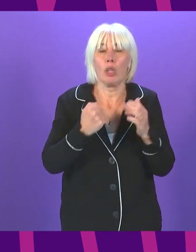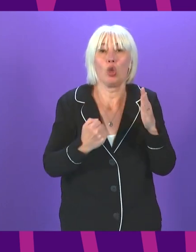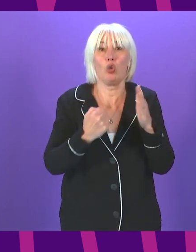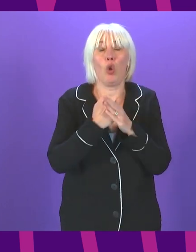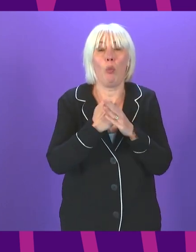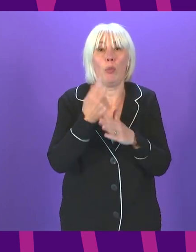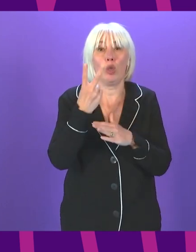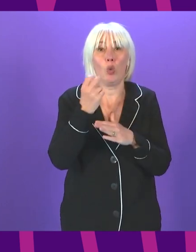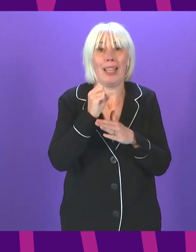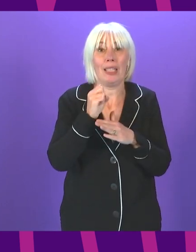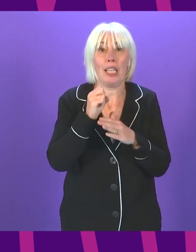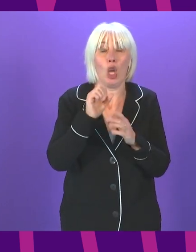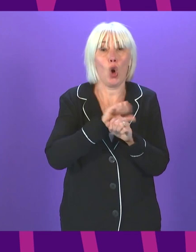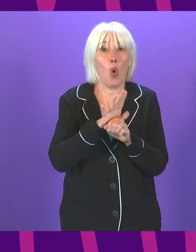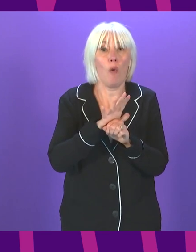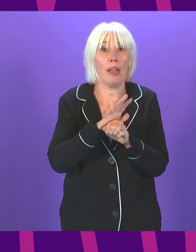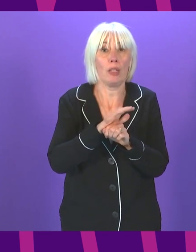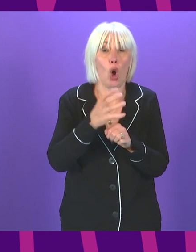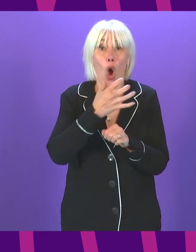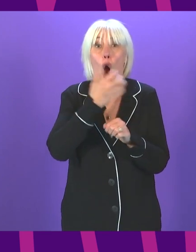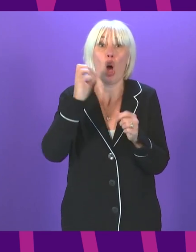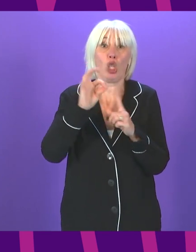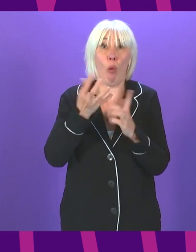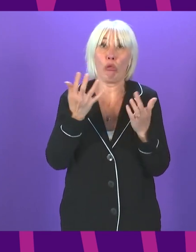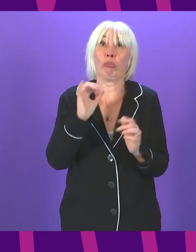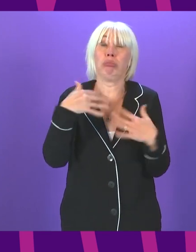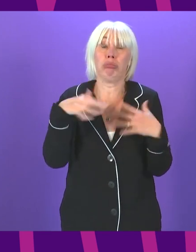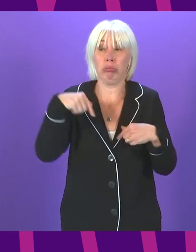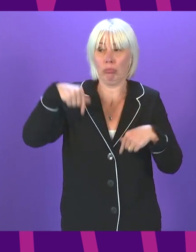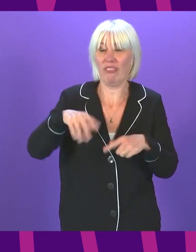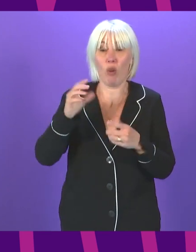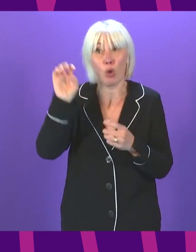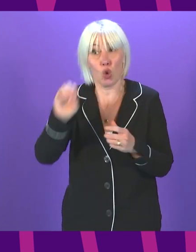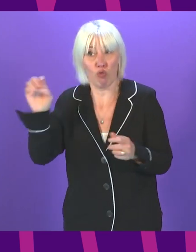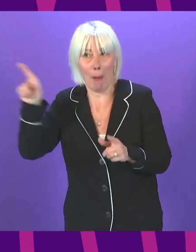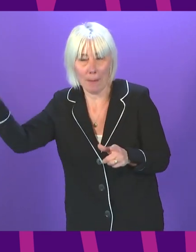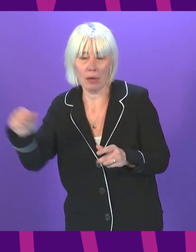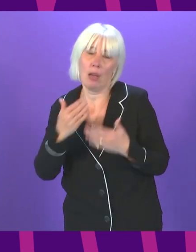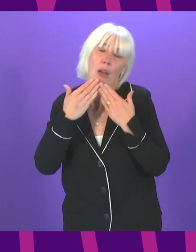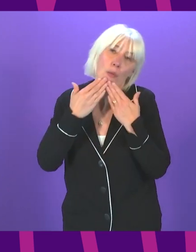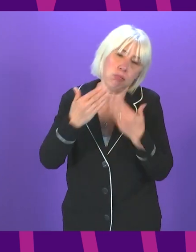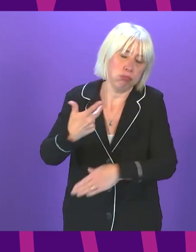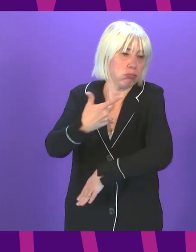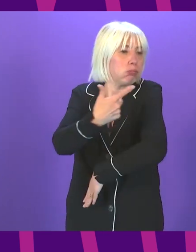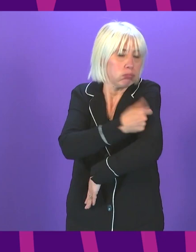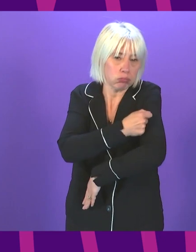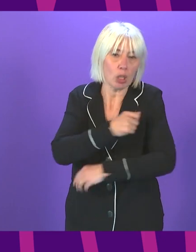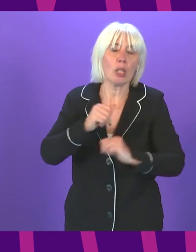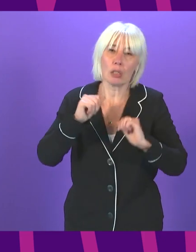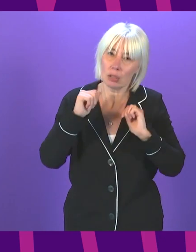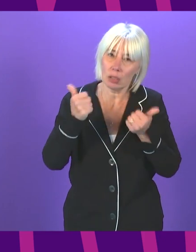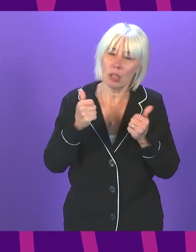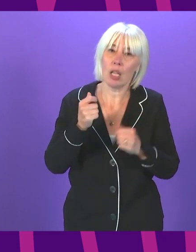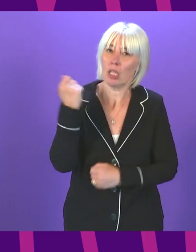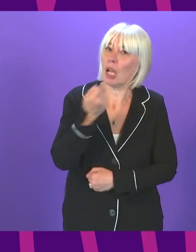hotspots across Europe, is concerning. And while we are all thankful that the vaccination programme has been an incredible Scottish and UK